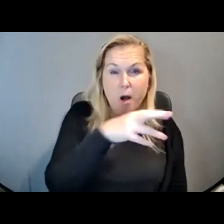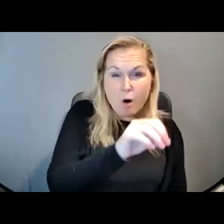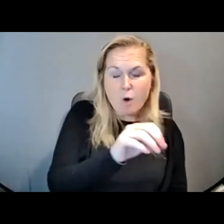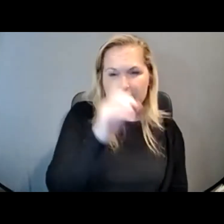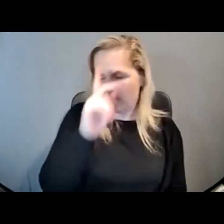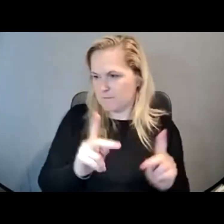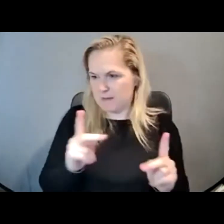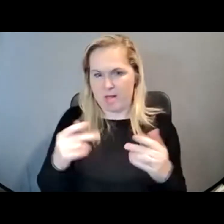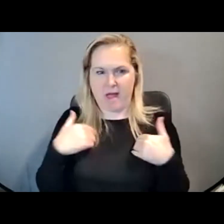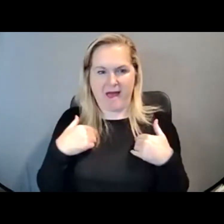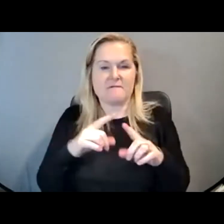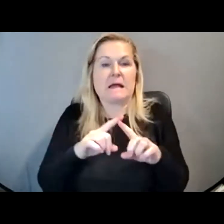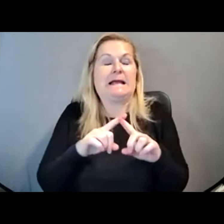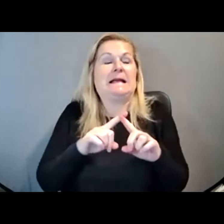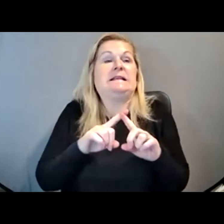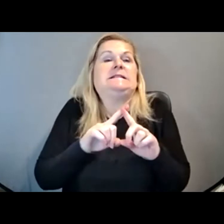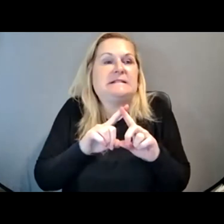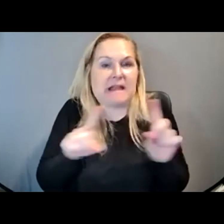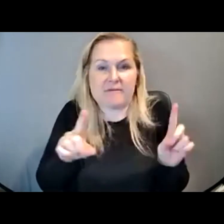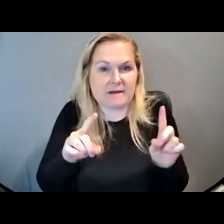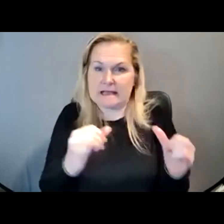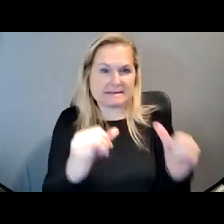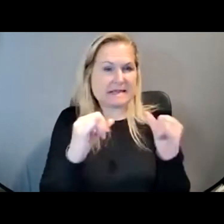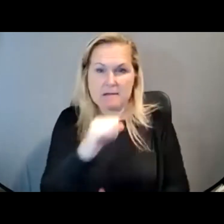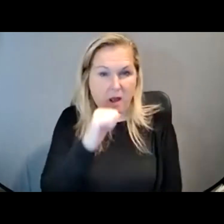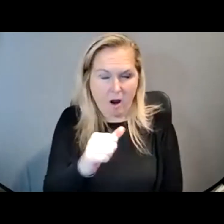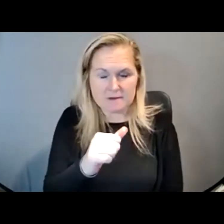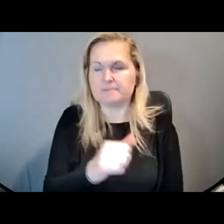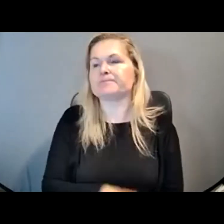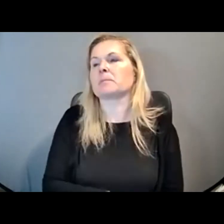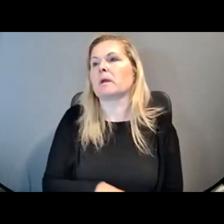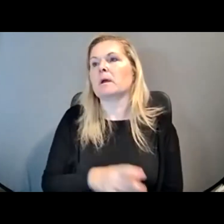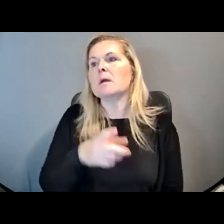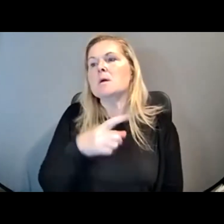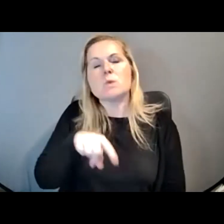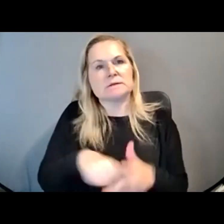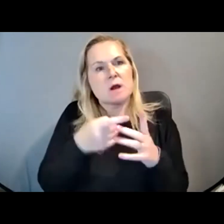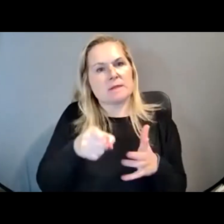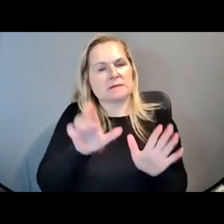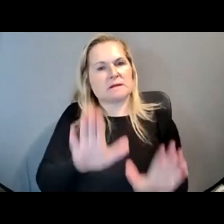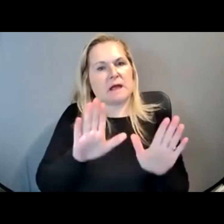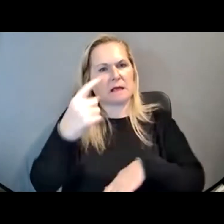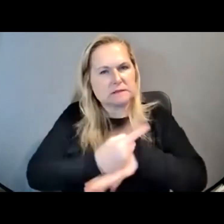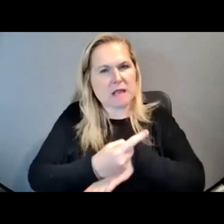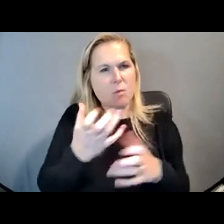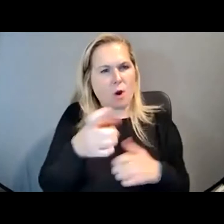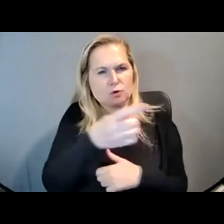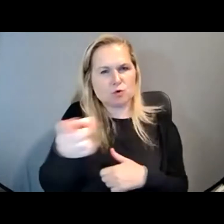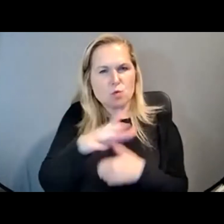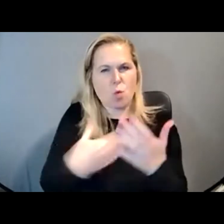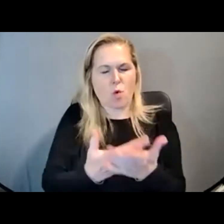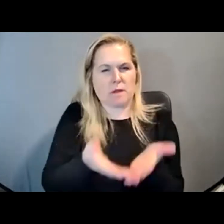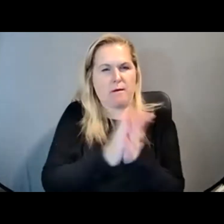have differences. And as we start this fantastic day, I want you all to ask